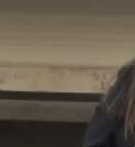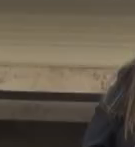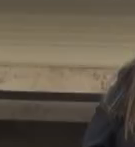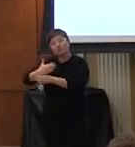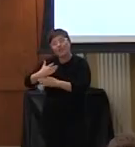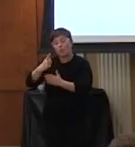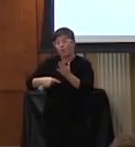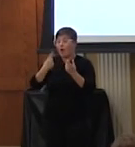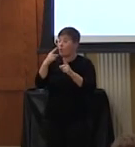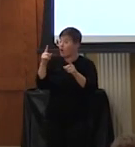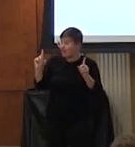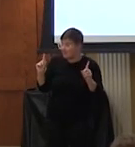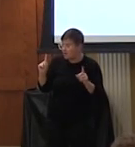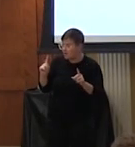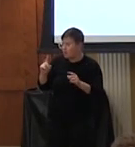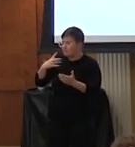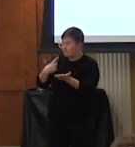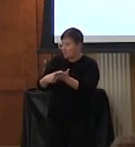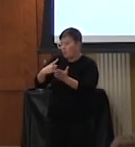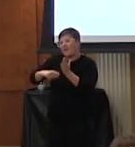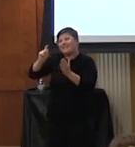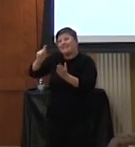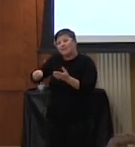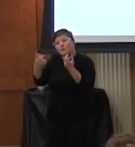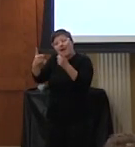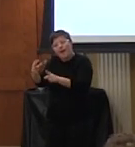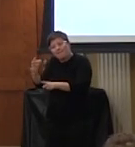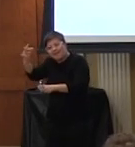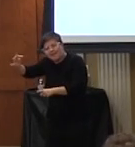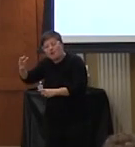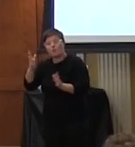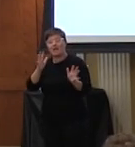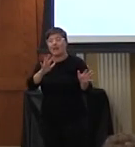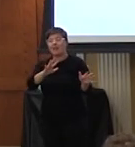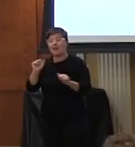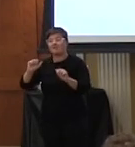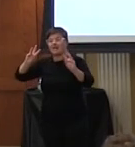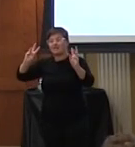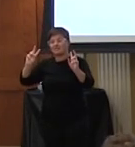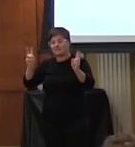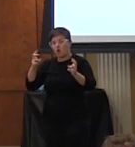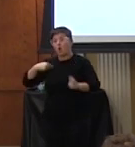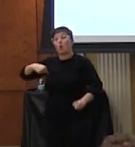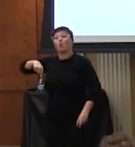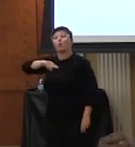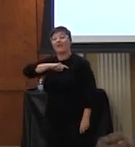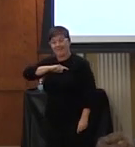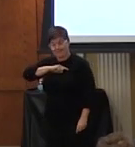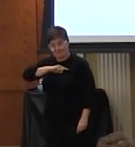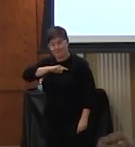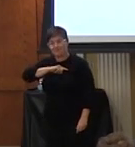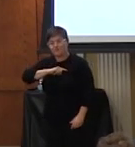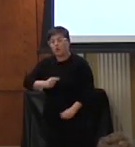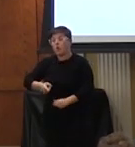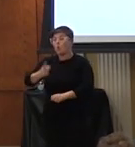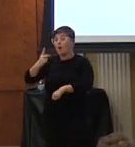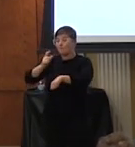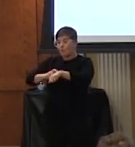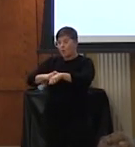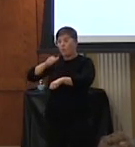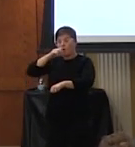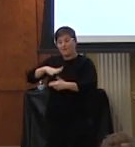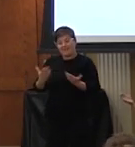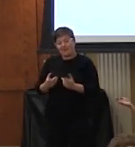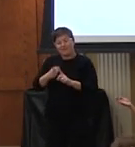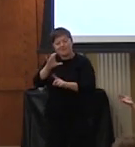what's worked we talked about what needs to happen we left as a we um you know at one point one of the women